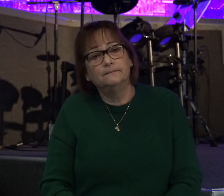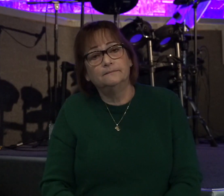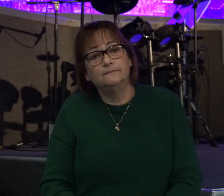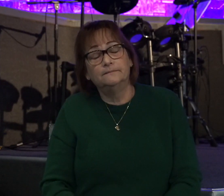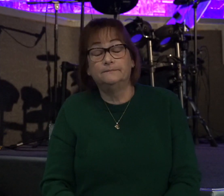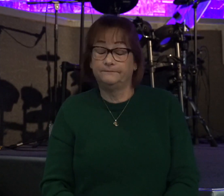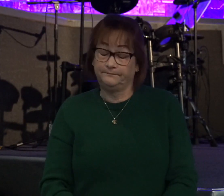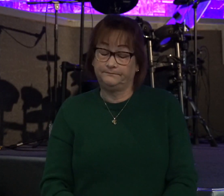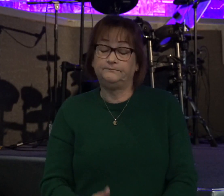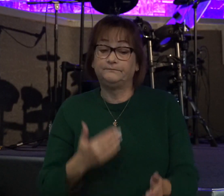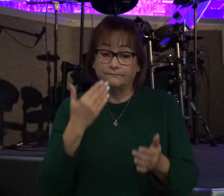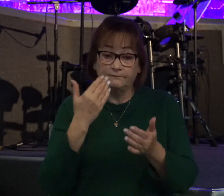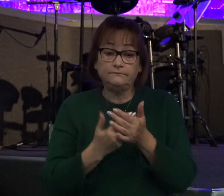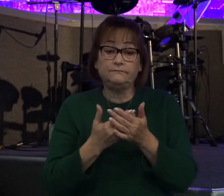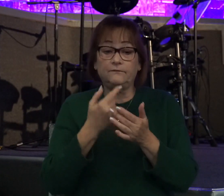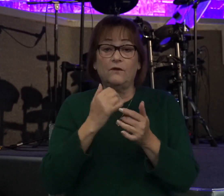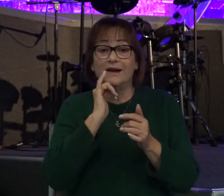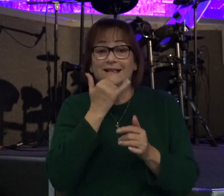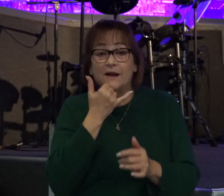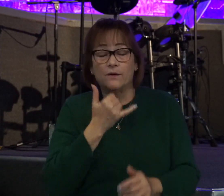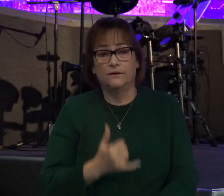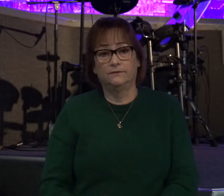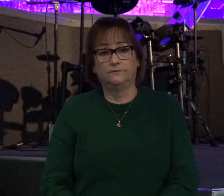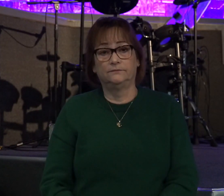Matter of fact, for his error is what the text says.